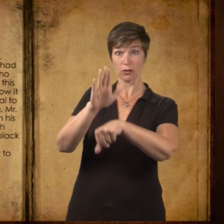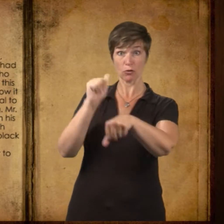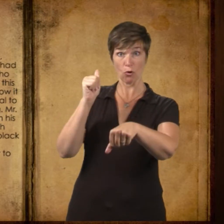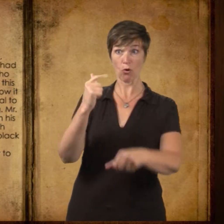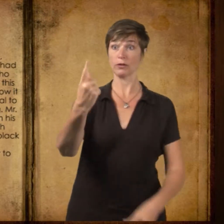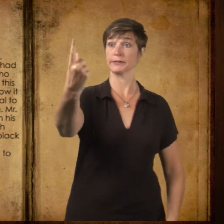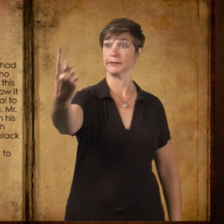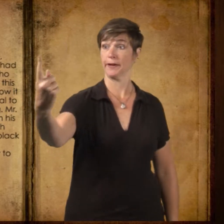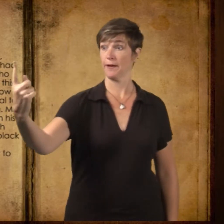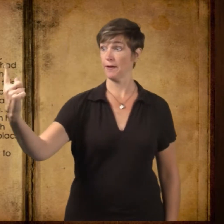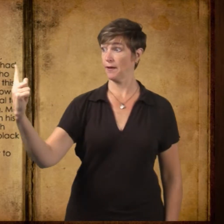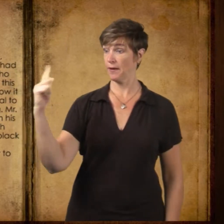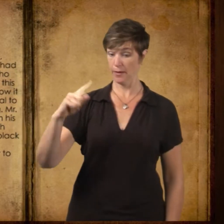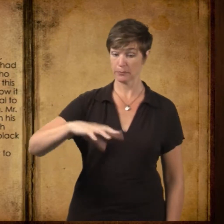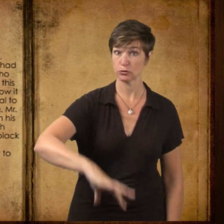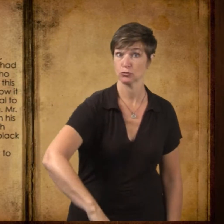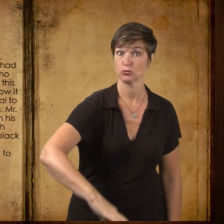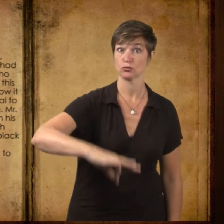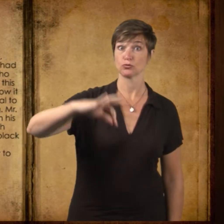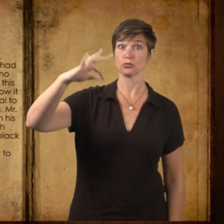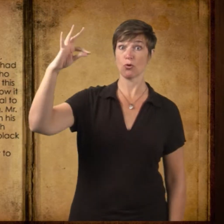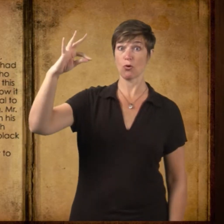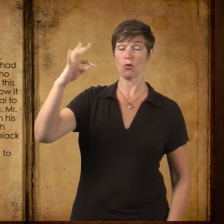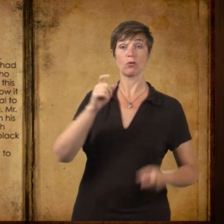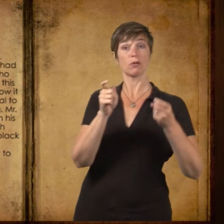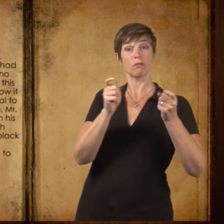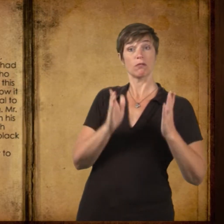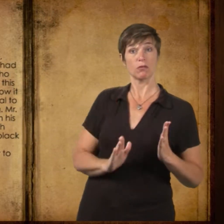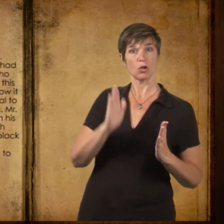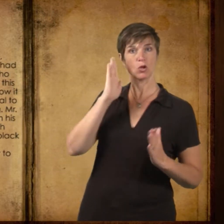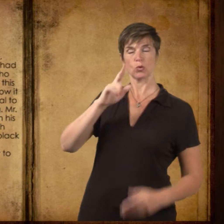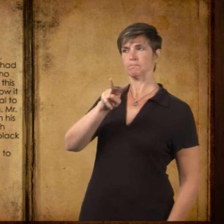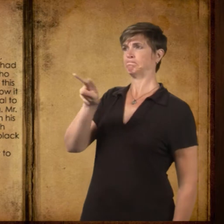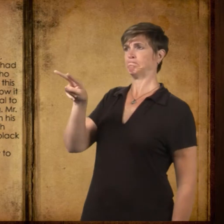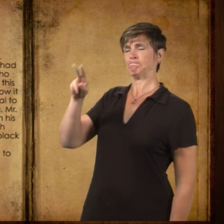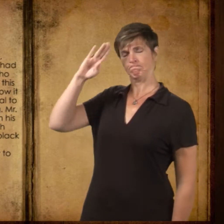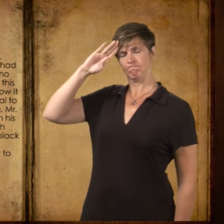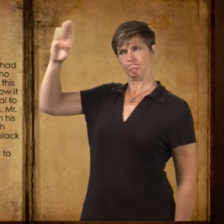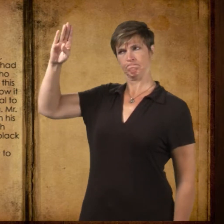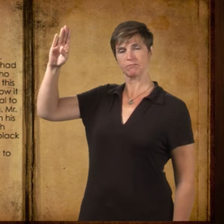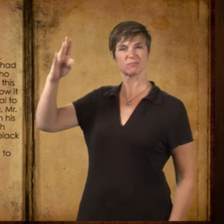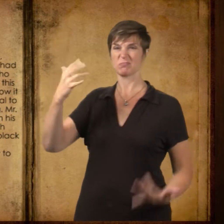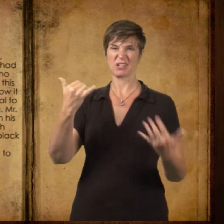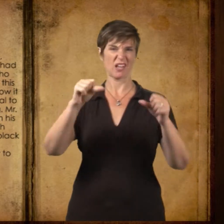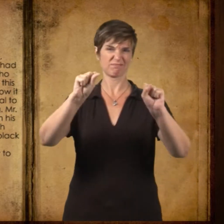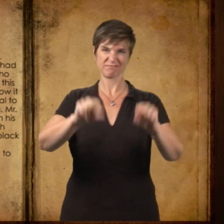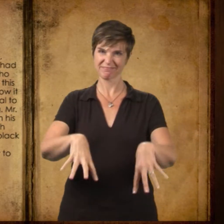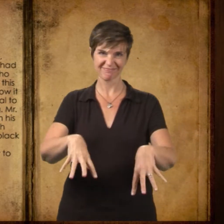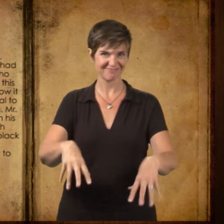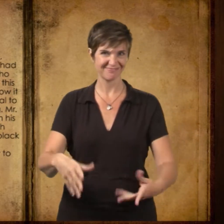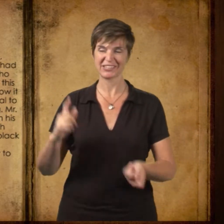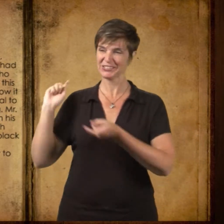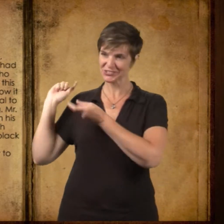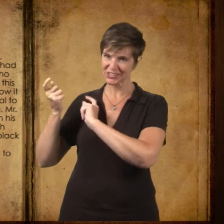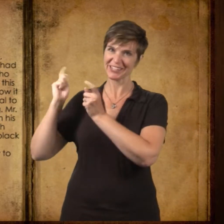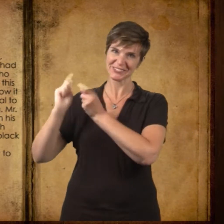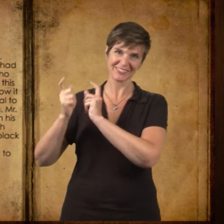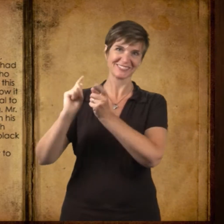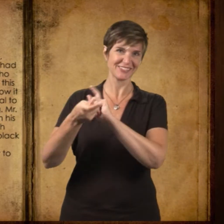each person who came up to draw from the box. But this had also changed with time until now it was felt